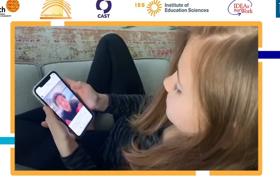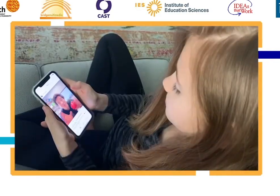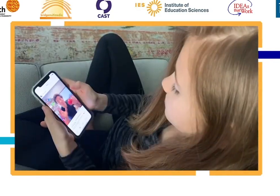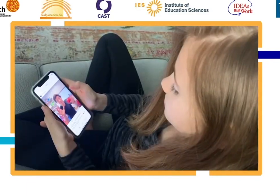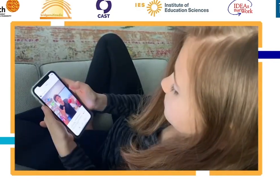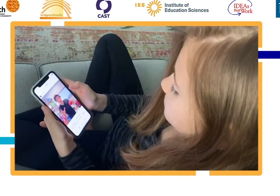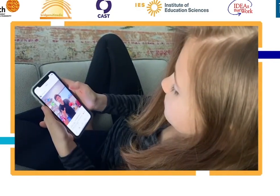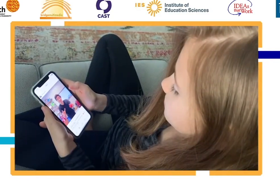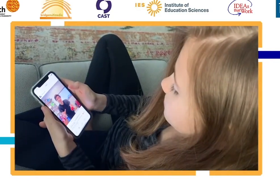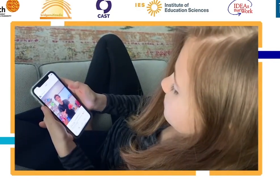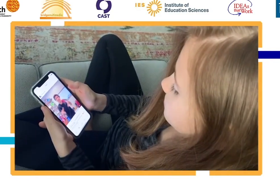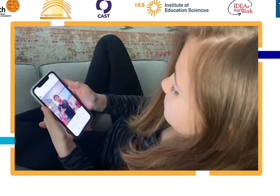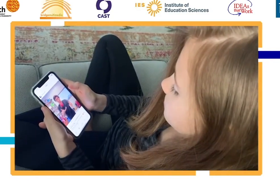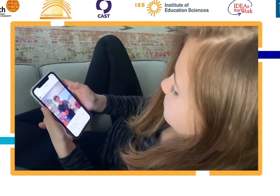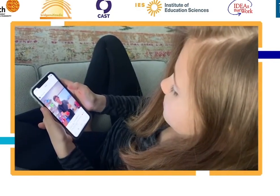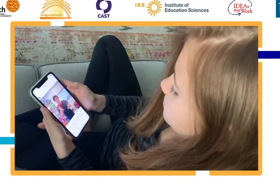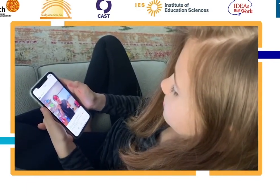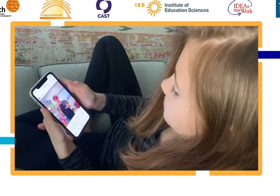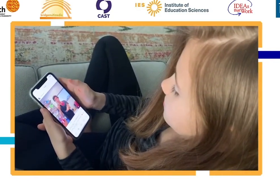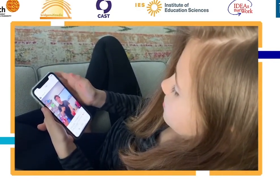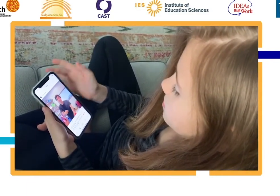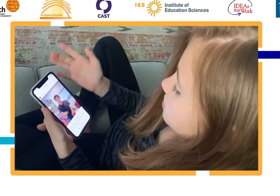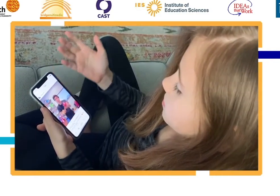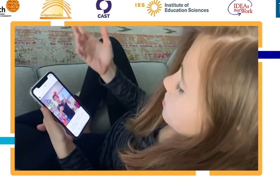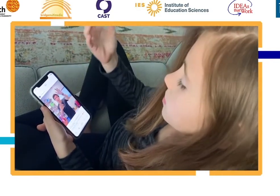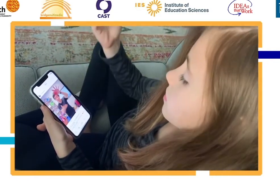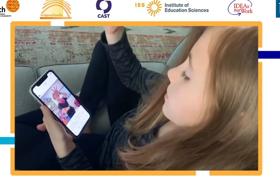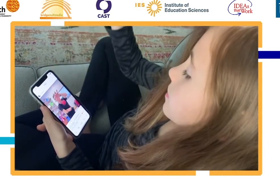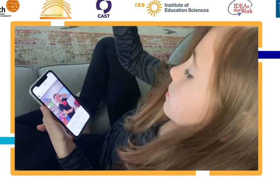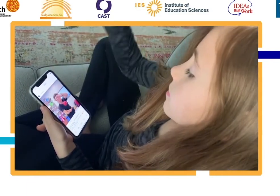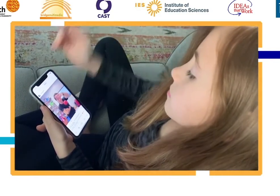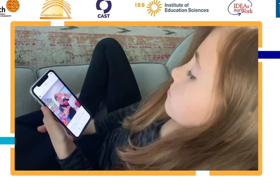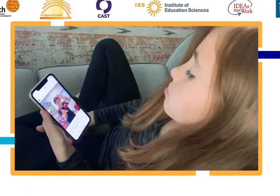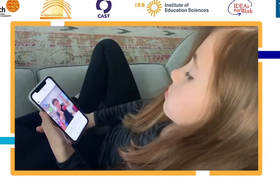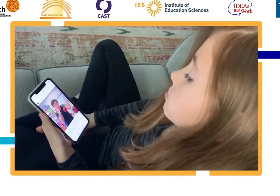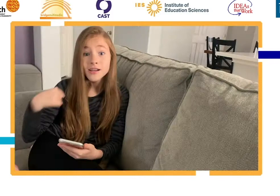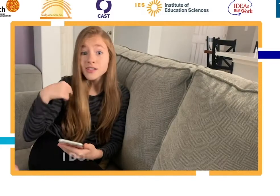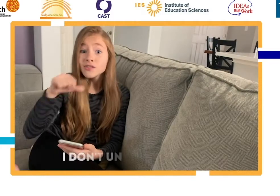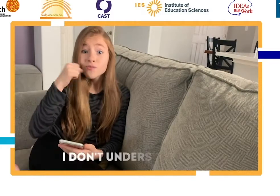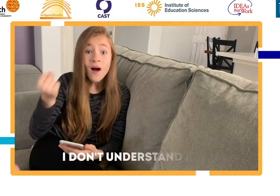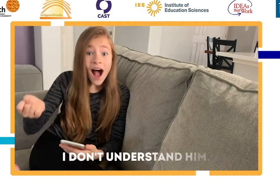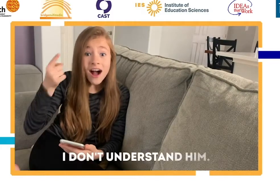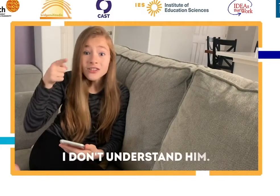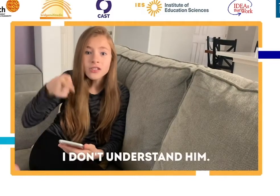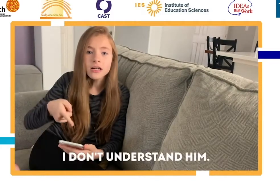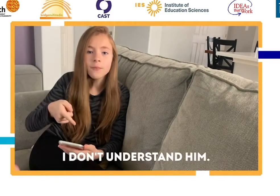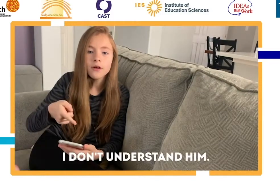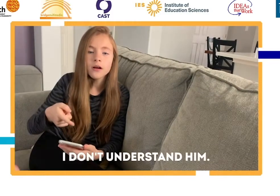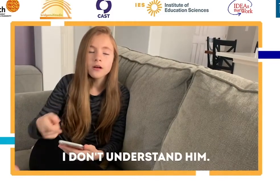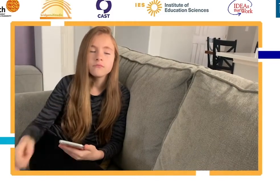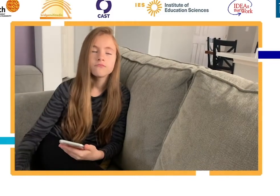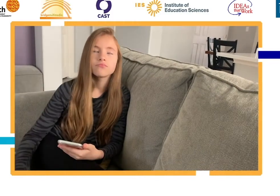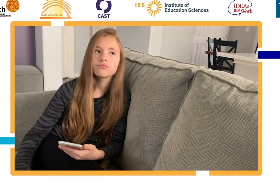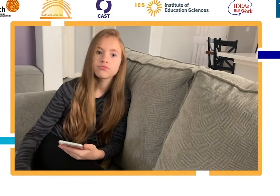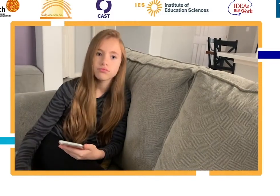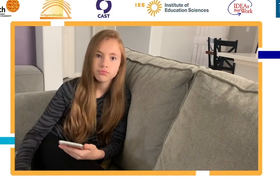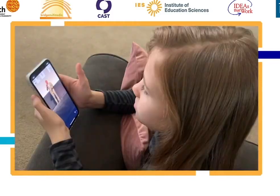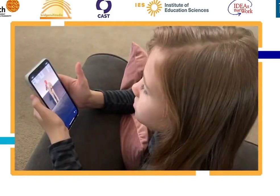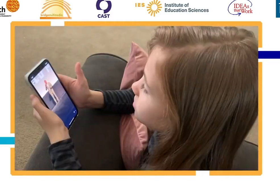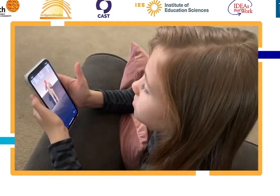So the laws of physics state that what goes up must come down, unless. I don't understand him. Ah, but